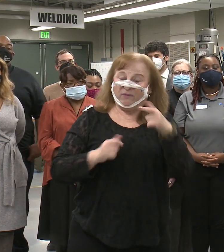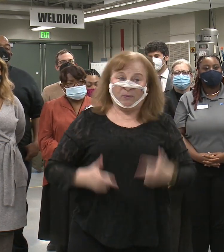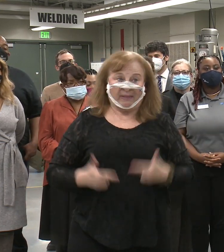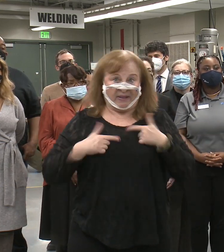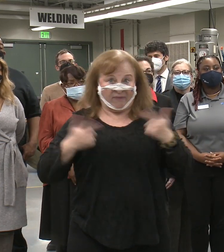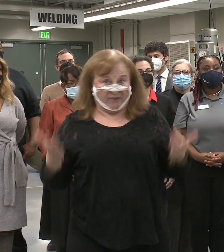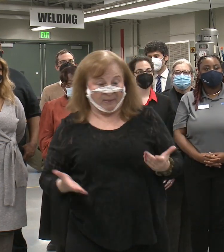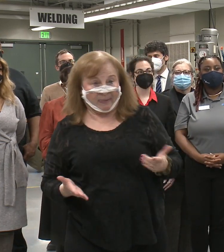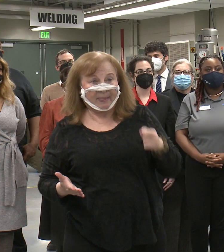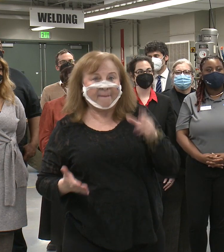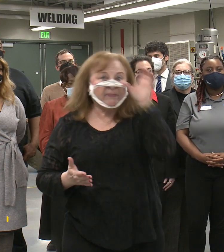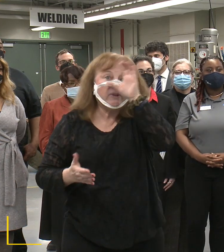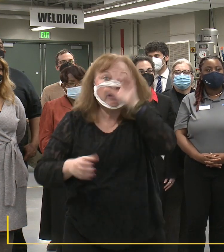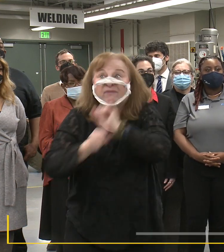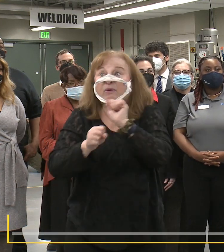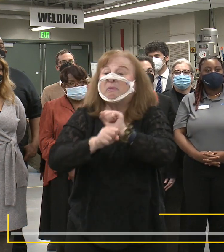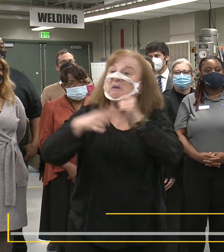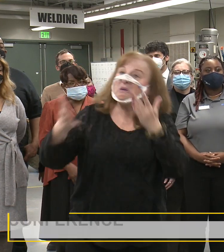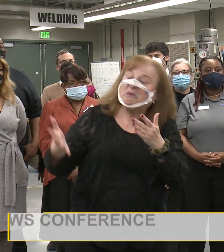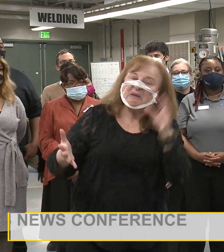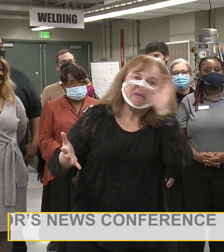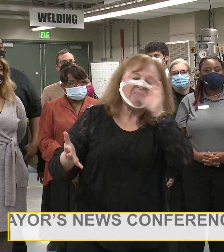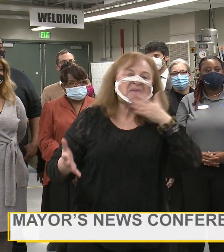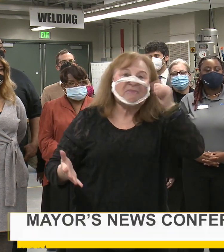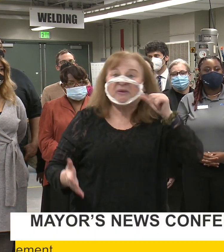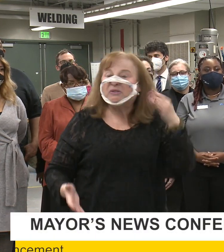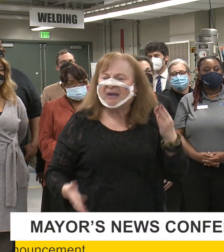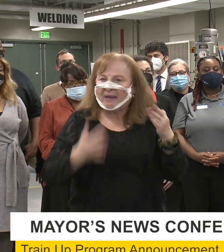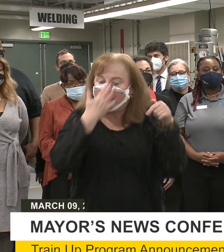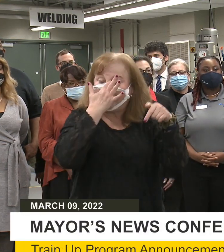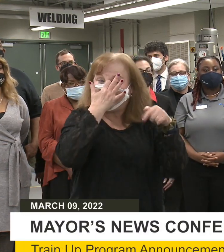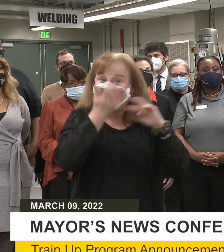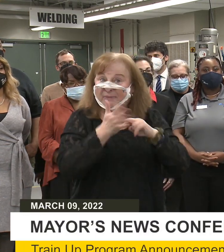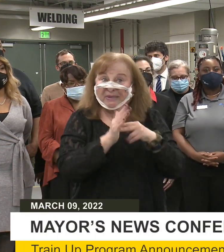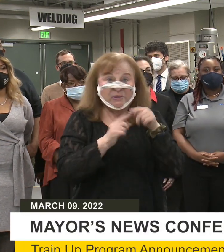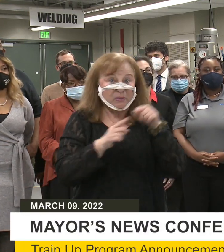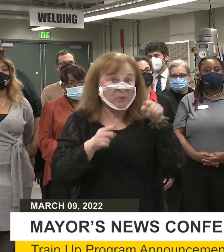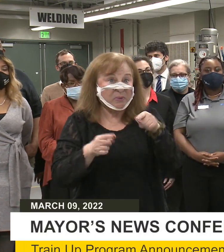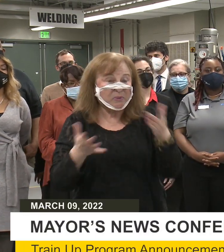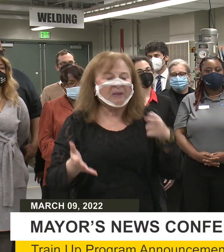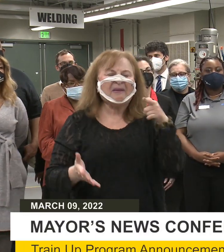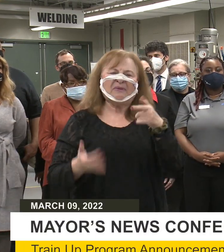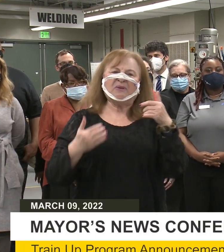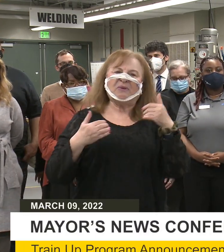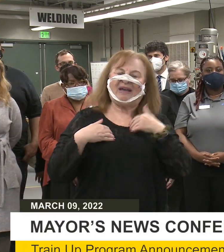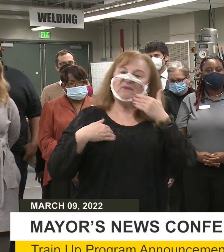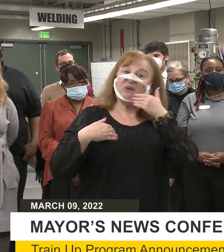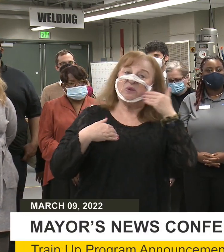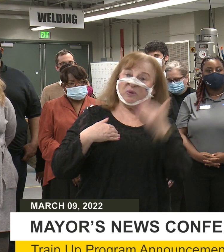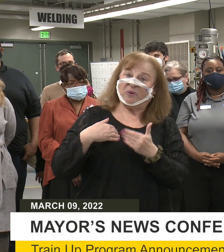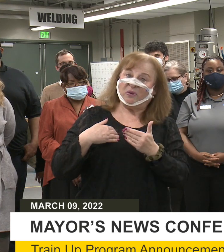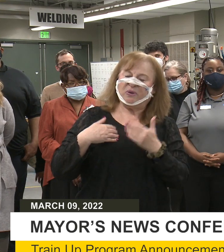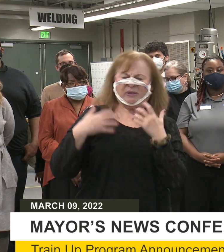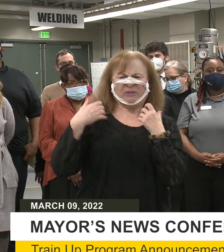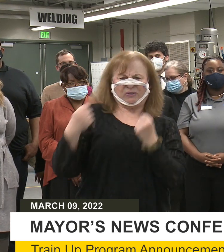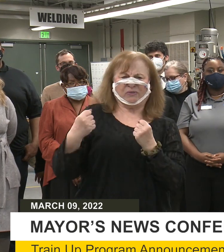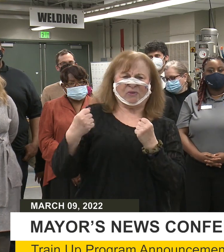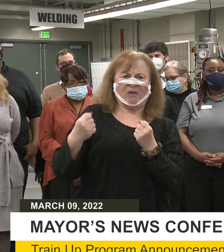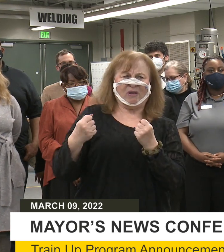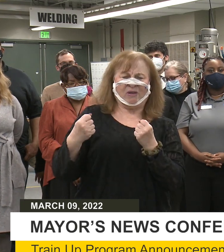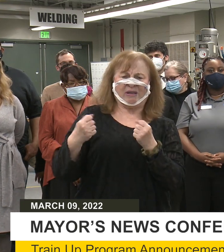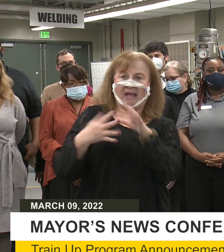resident, you're looking for work, you're looking for a better job, what this means to you is that you've got good, strong